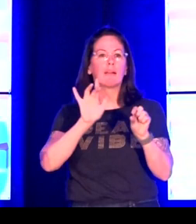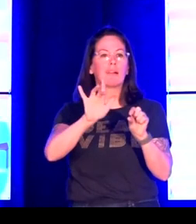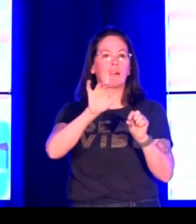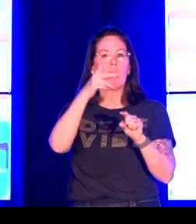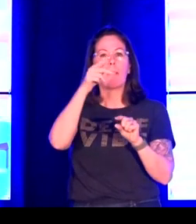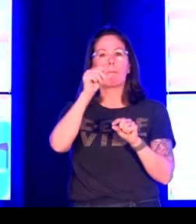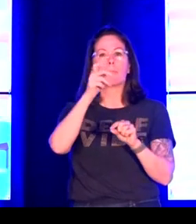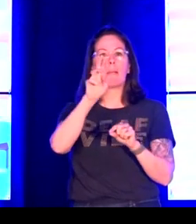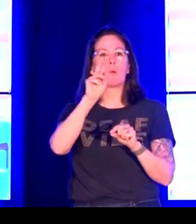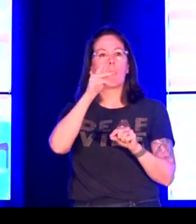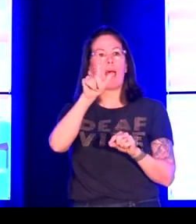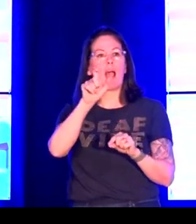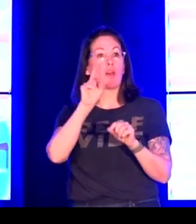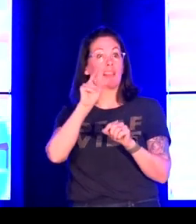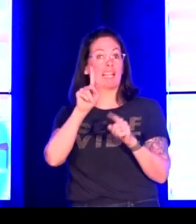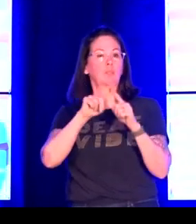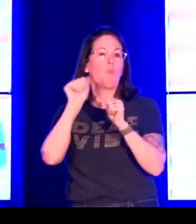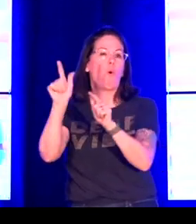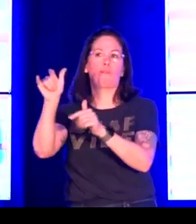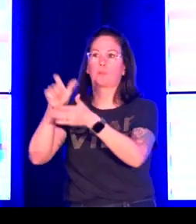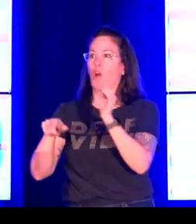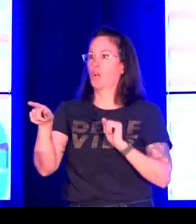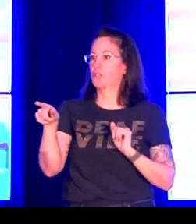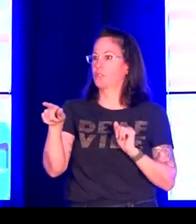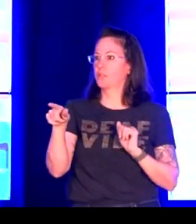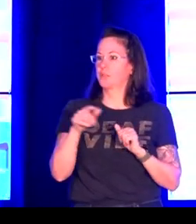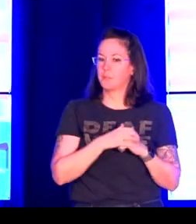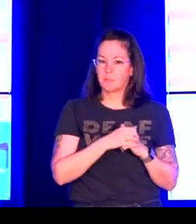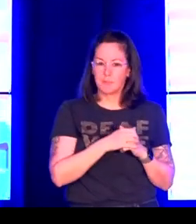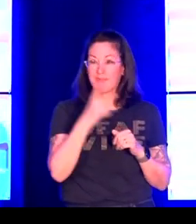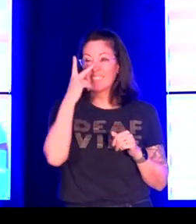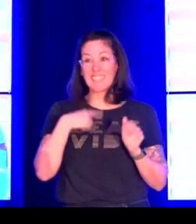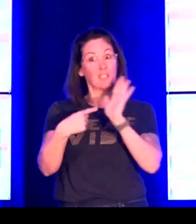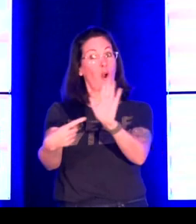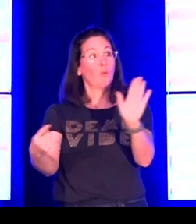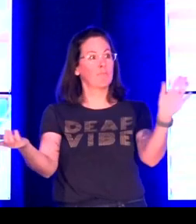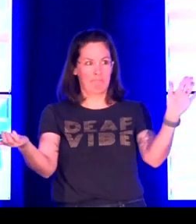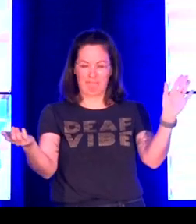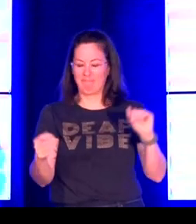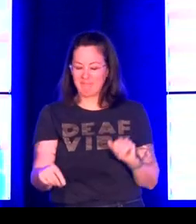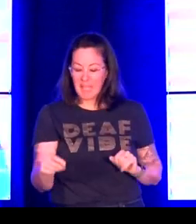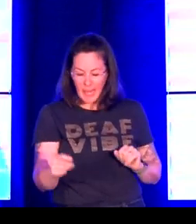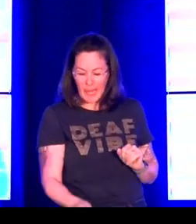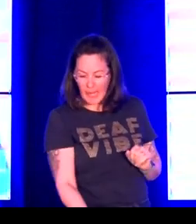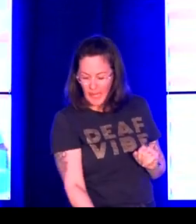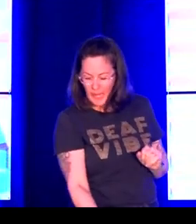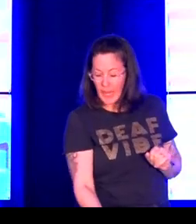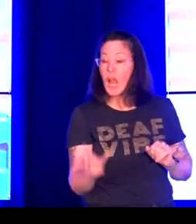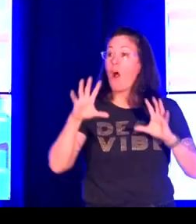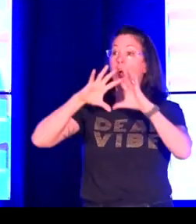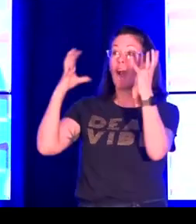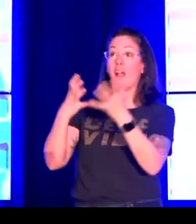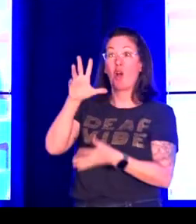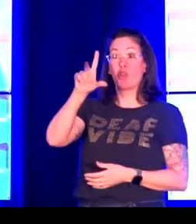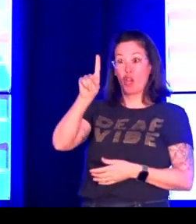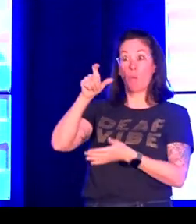So I did a little bit of a manual search. And there's a link at the bottom here that goes to the paper pile for all of the